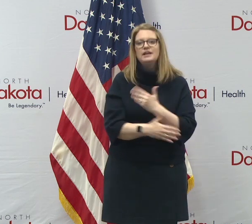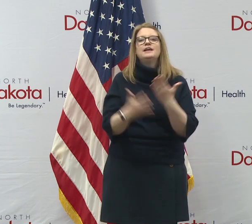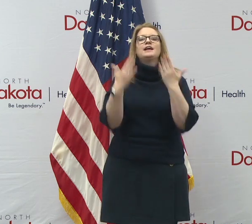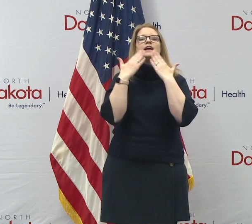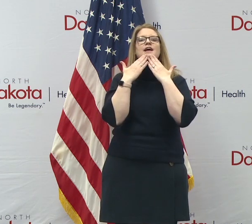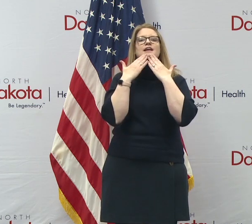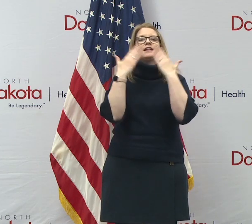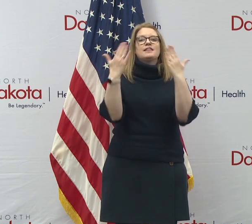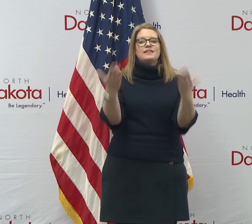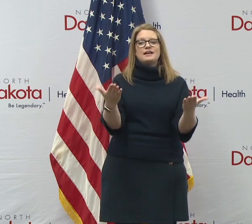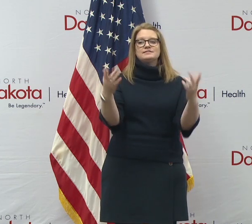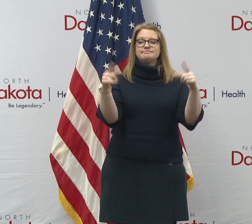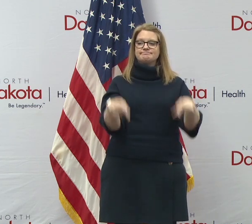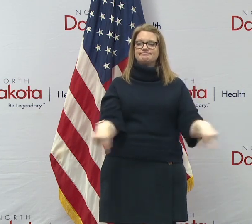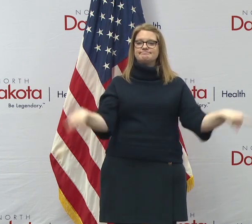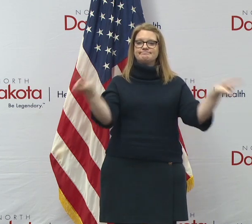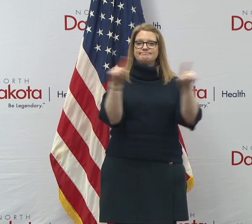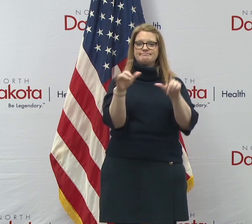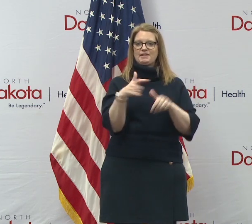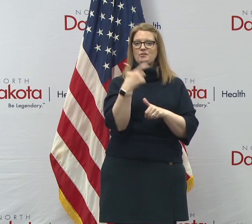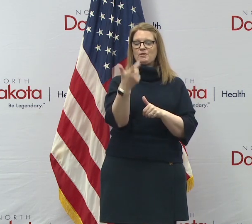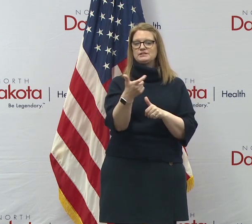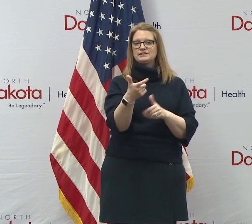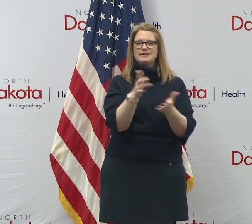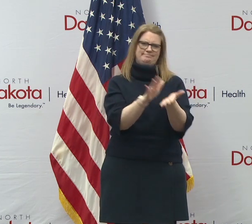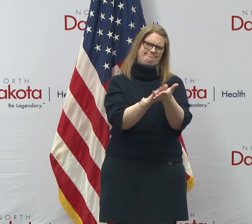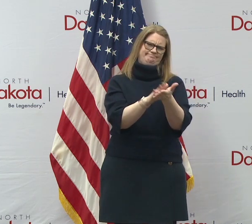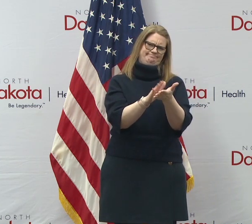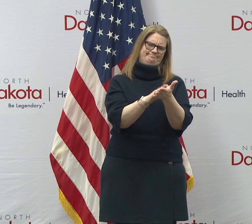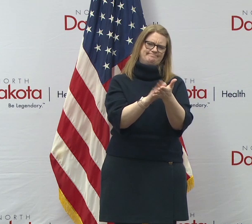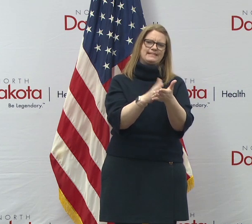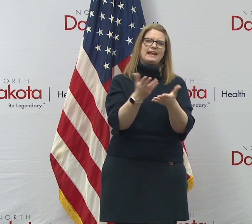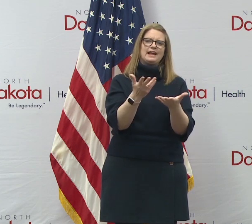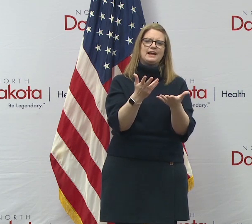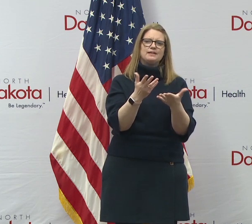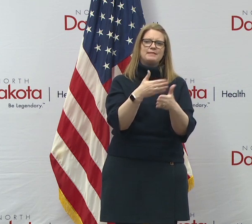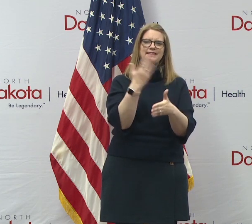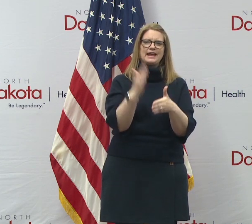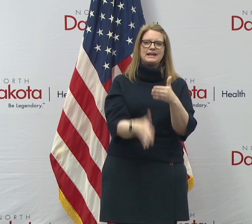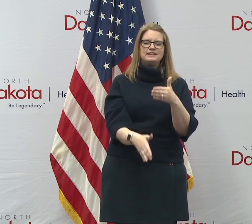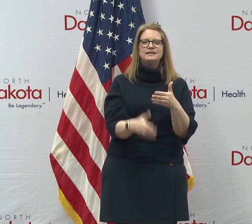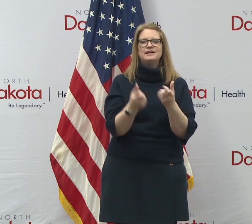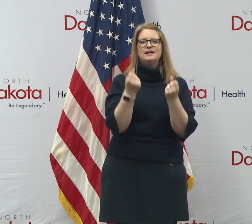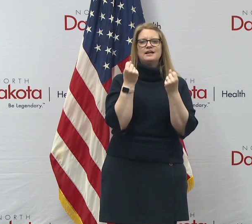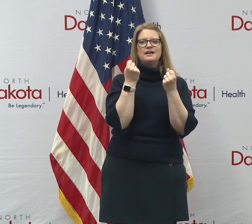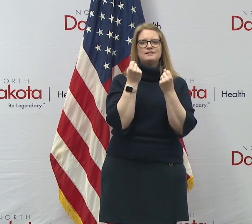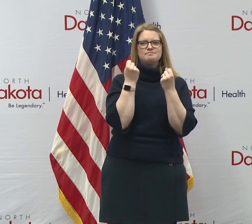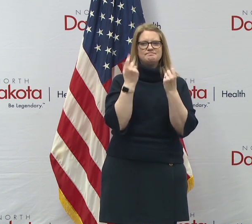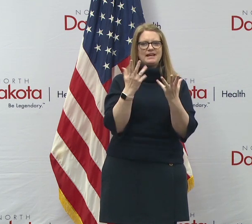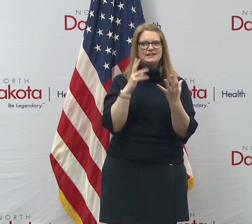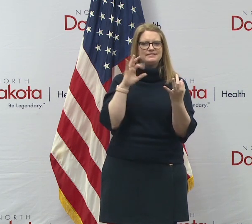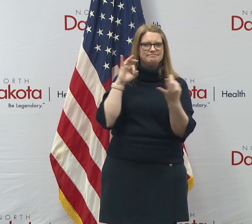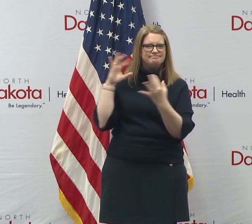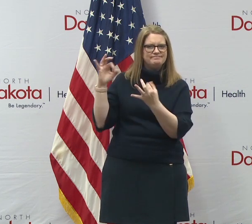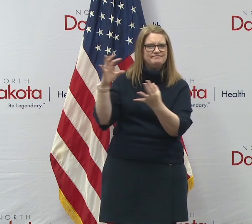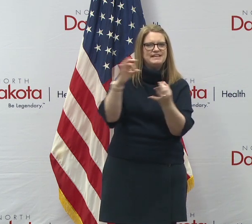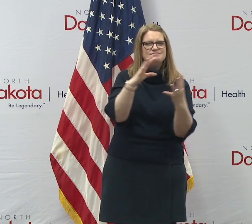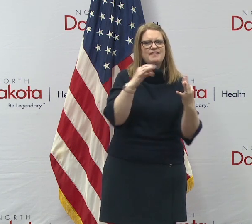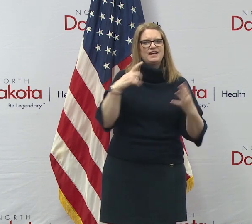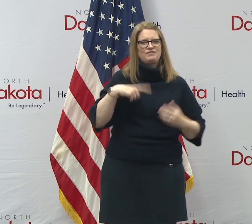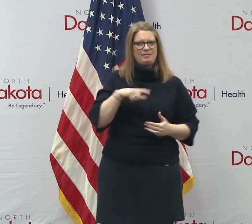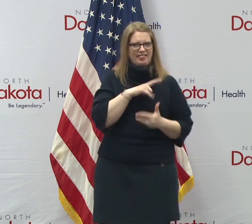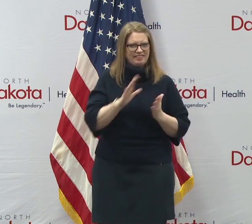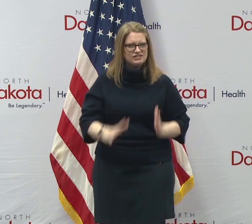to, uh, everybody that's listening in. want to give a shout out here at the end. Also, we get a lot of good input from legislators from around the state coming into our